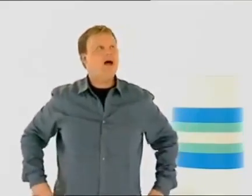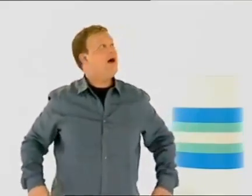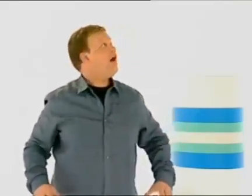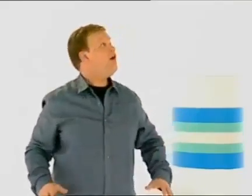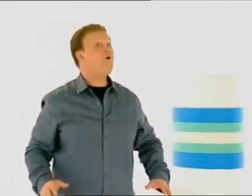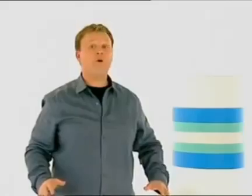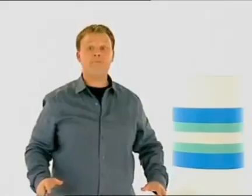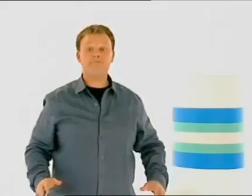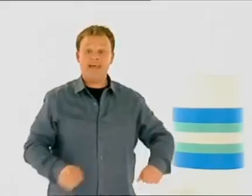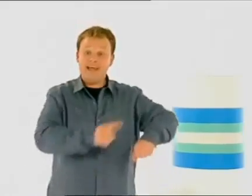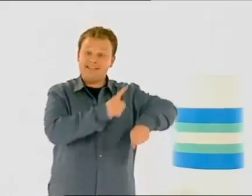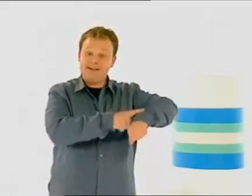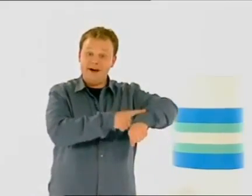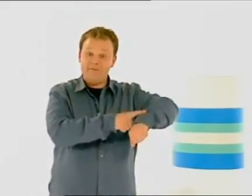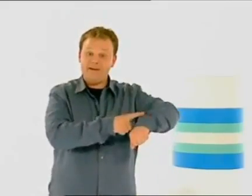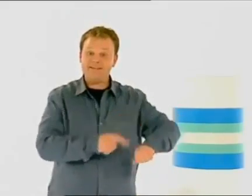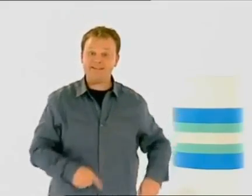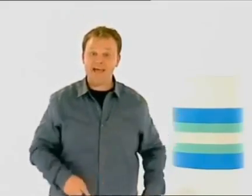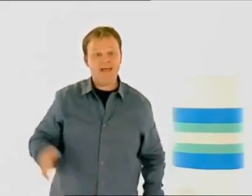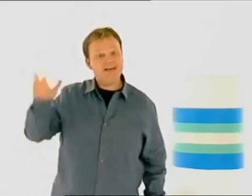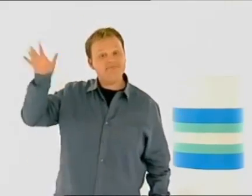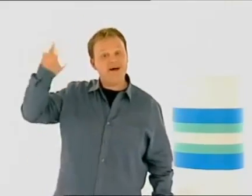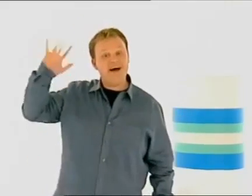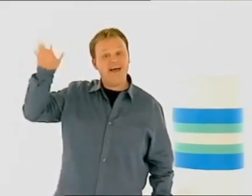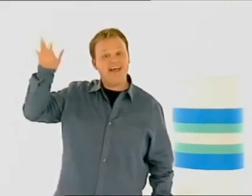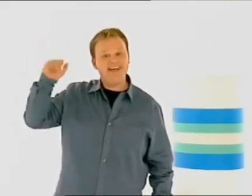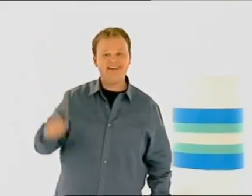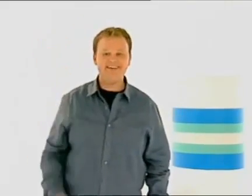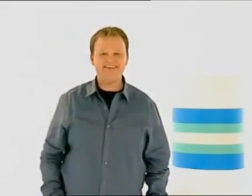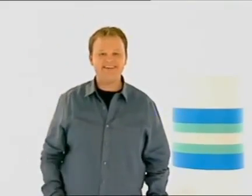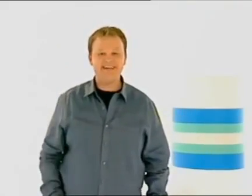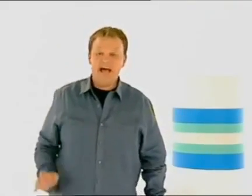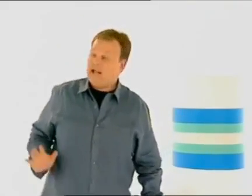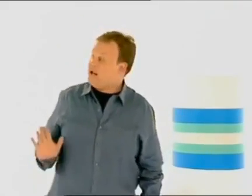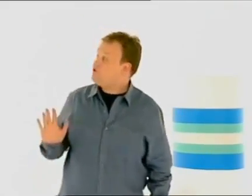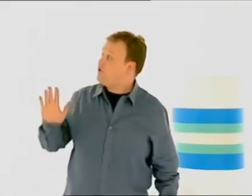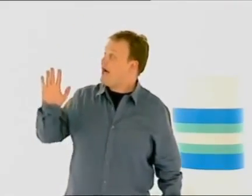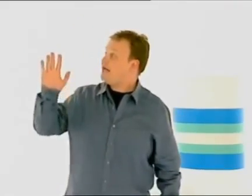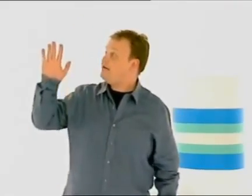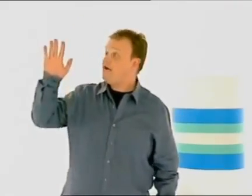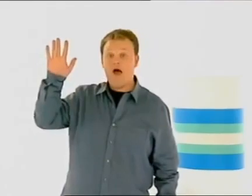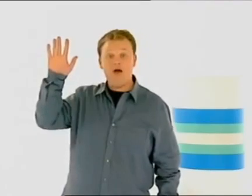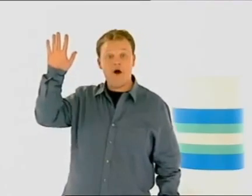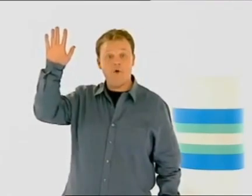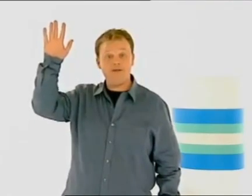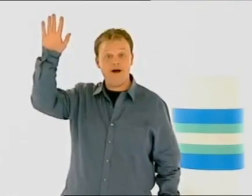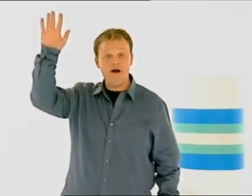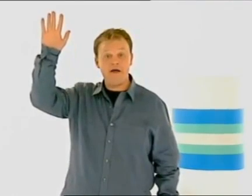Oh, it's time to say goodbye. Lift your hand and hold it high.